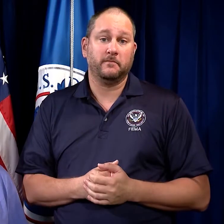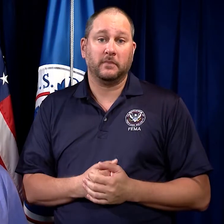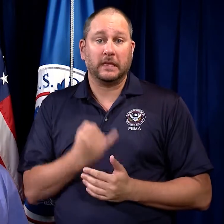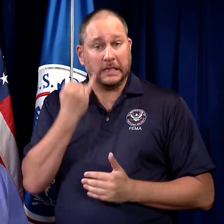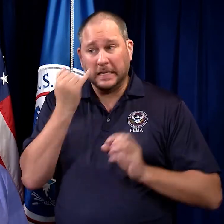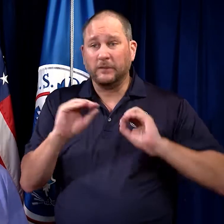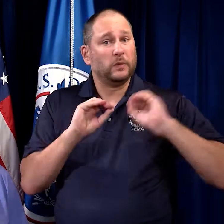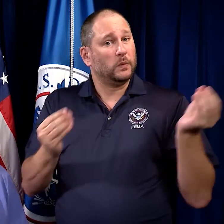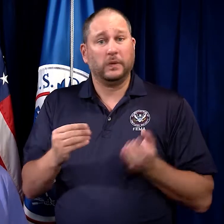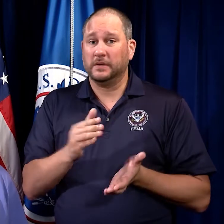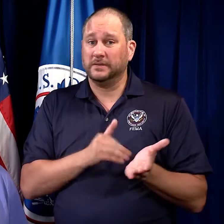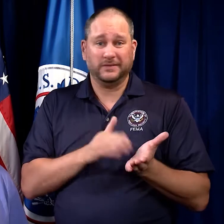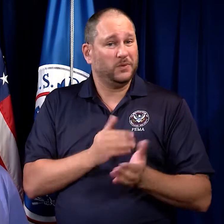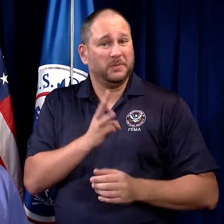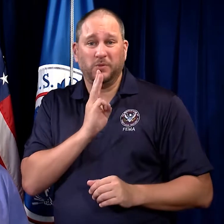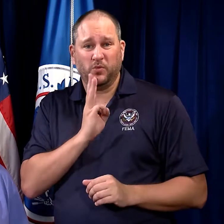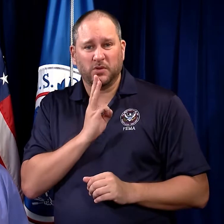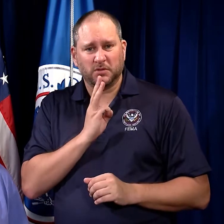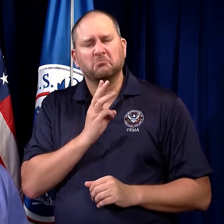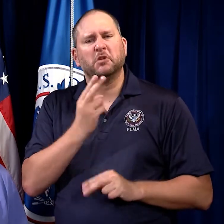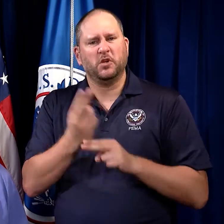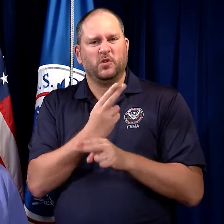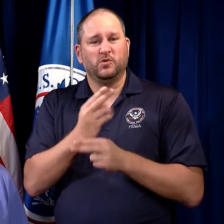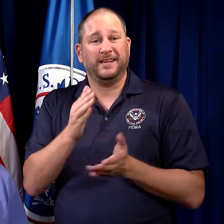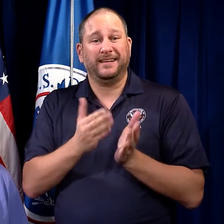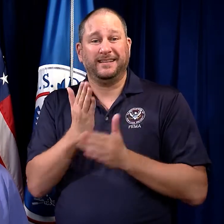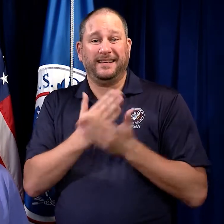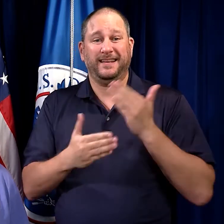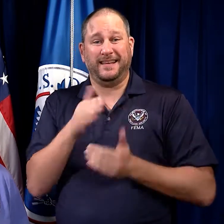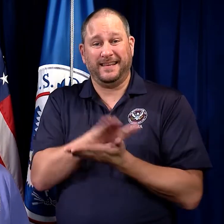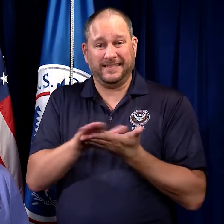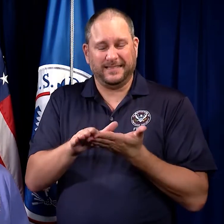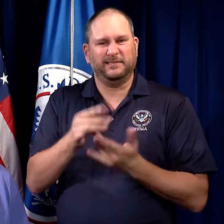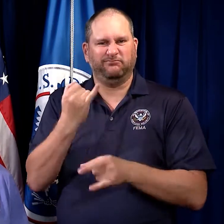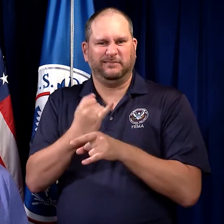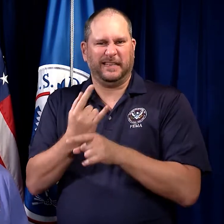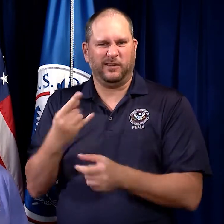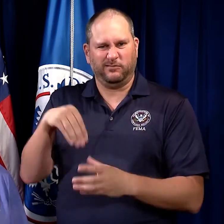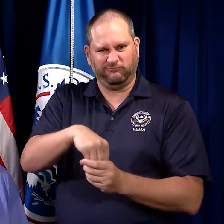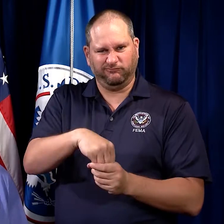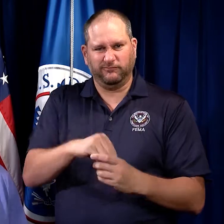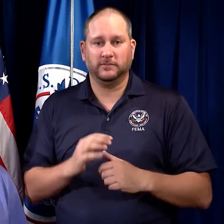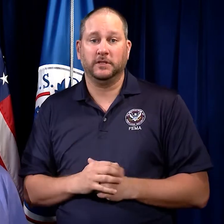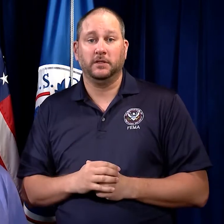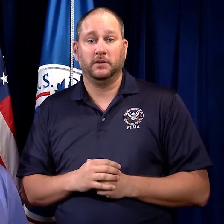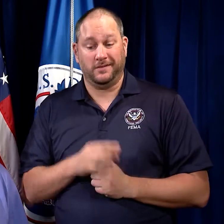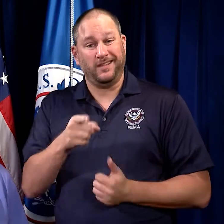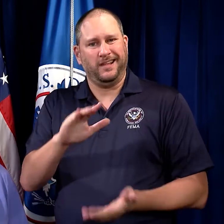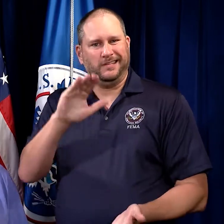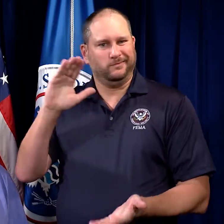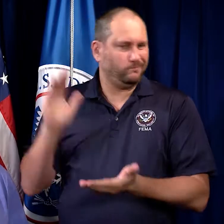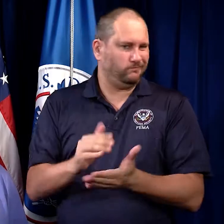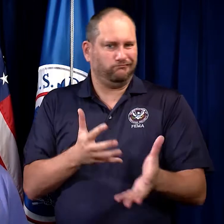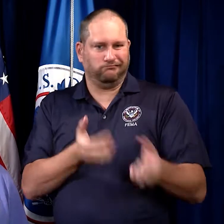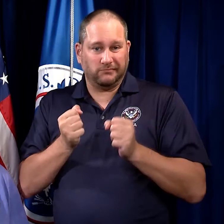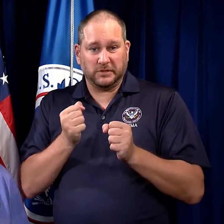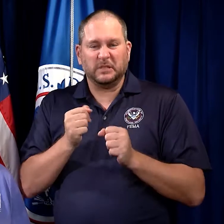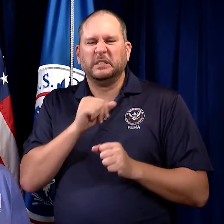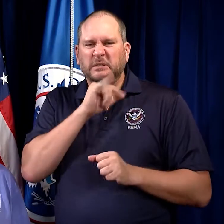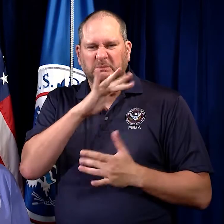If you do not have soap and water, use an alcohol-based hand sanitizer. This can quickly reduce the number